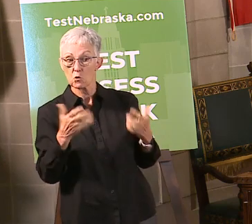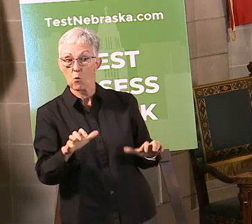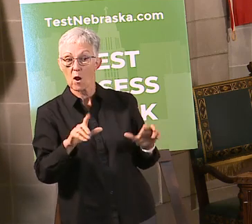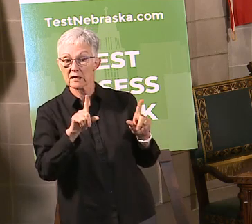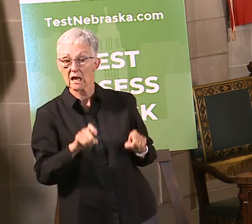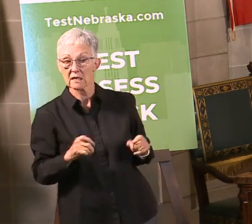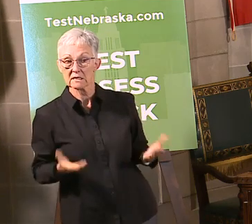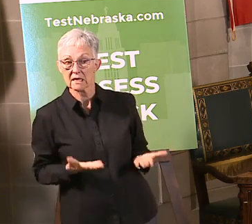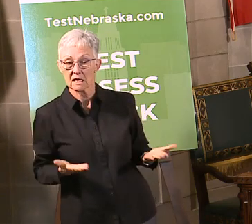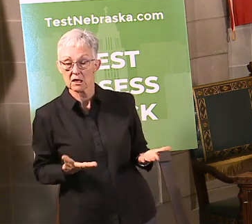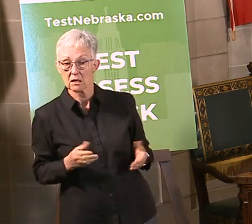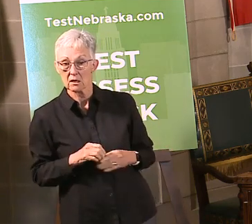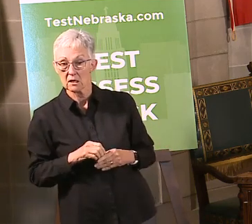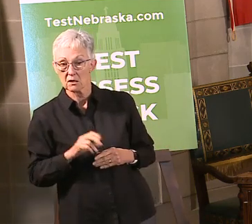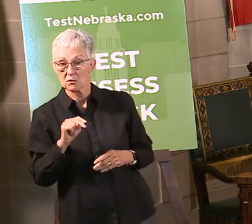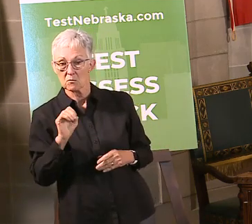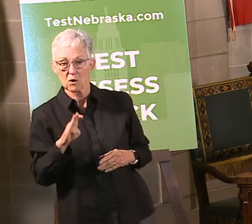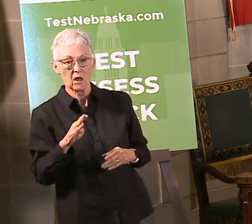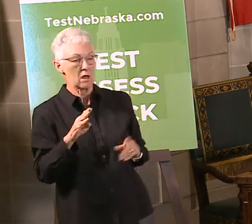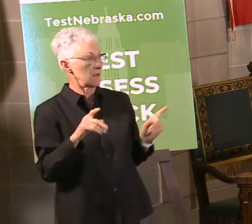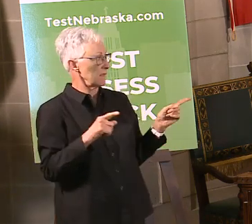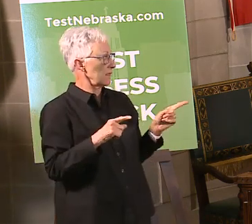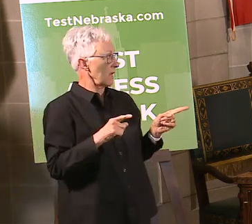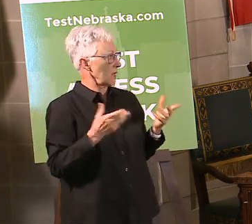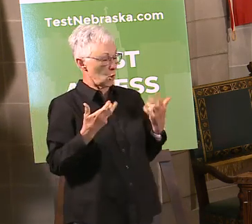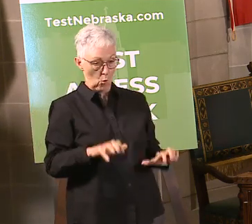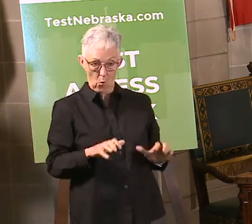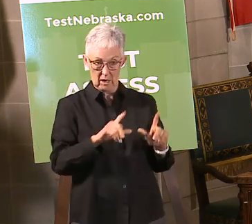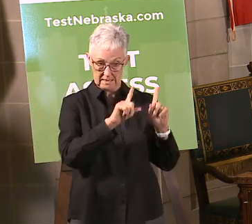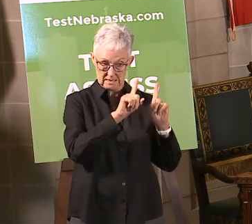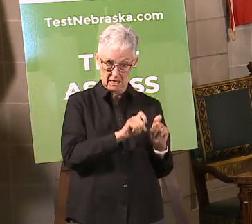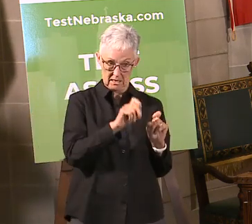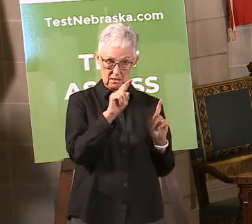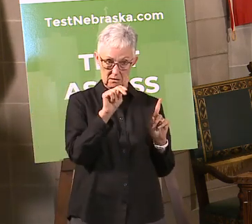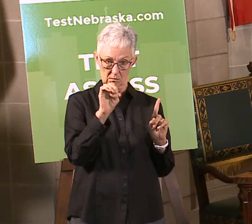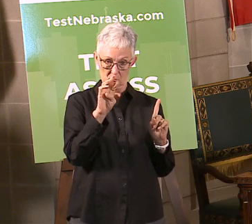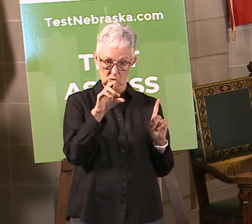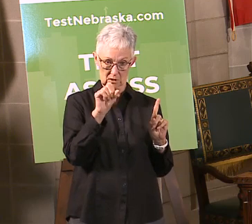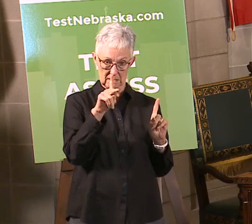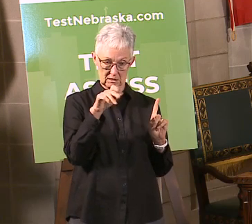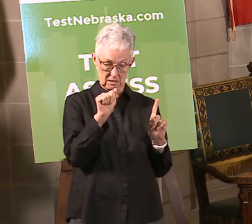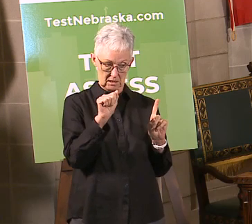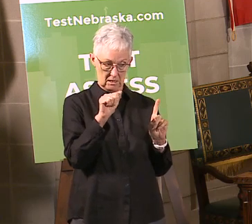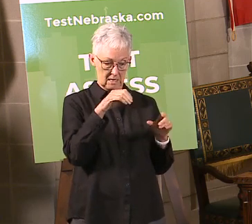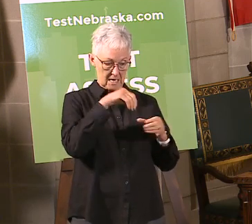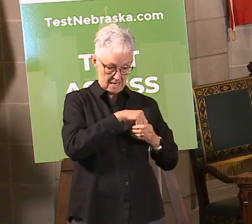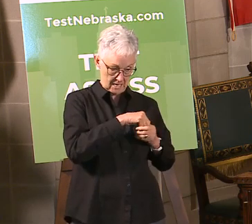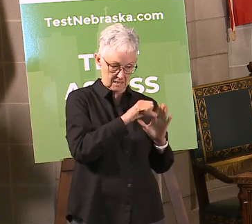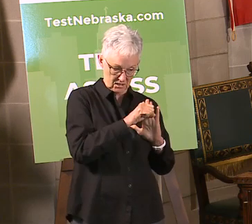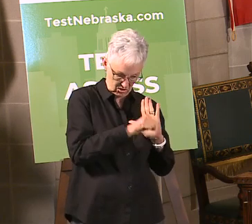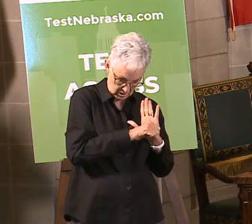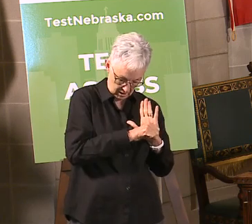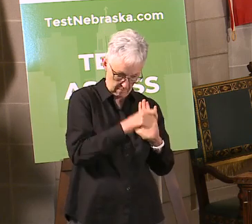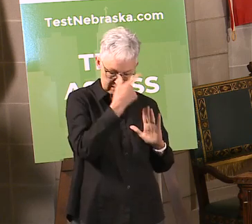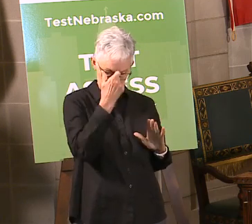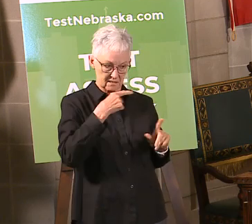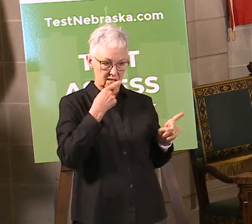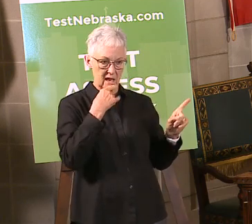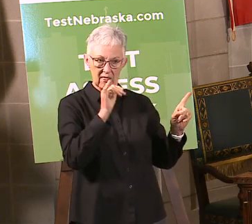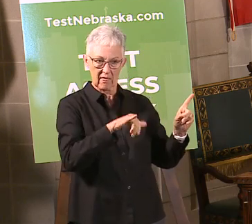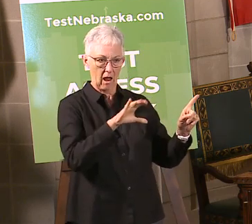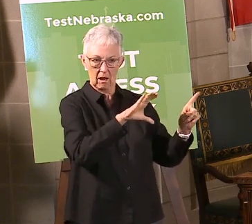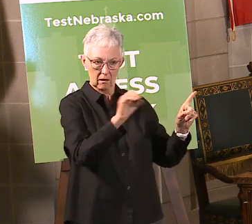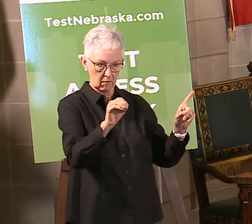No, they want to test Nebraska in the state because they say that lack of experience and